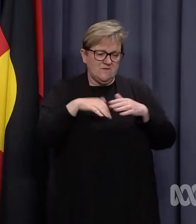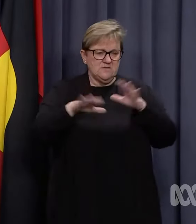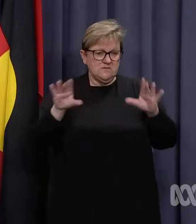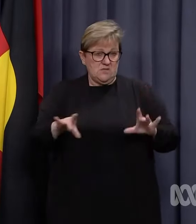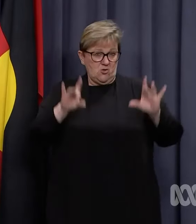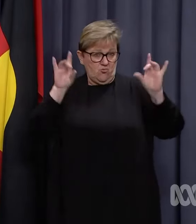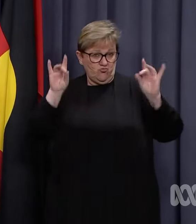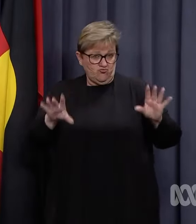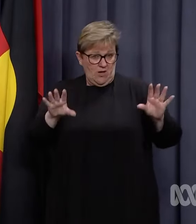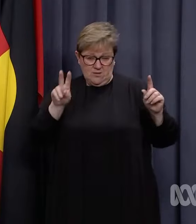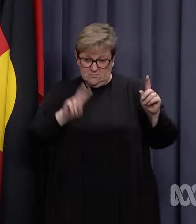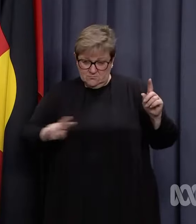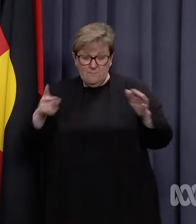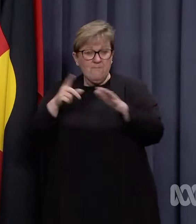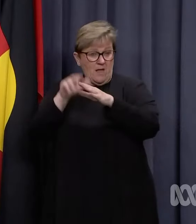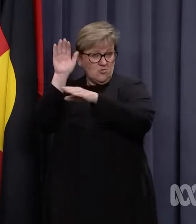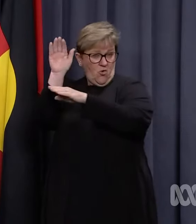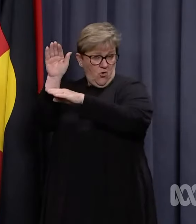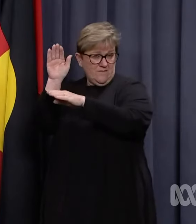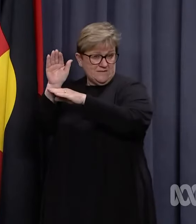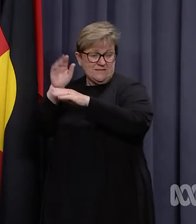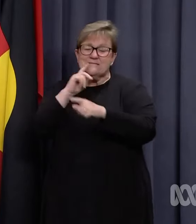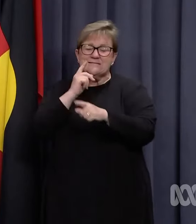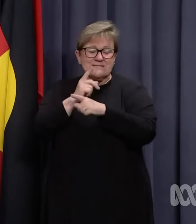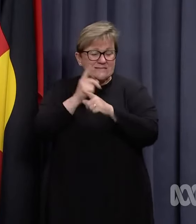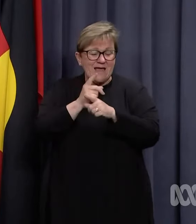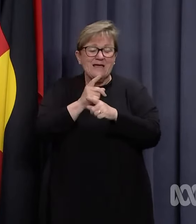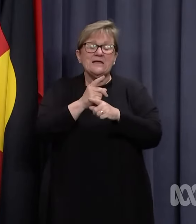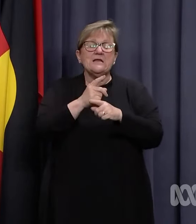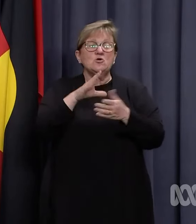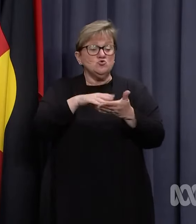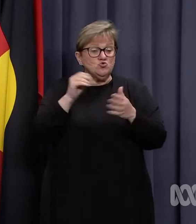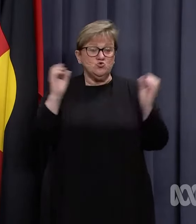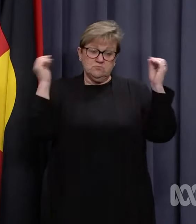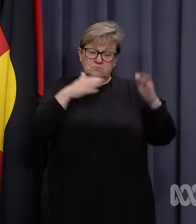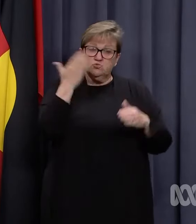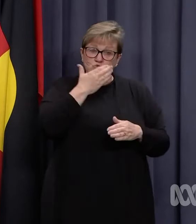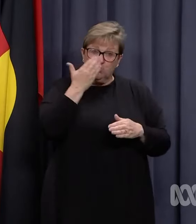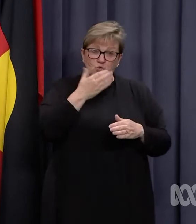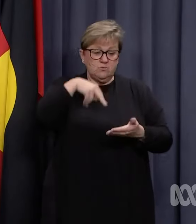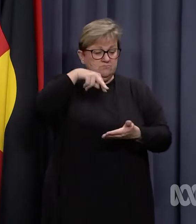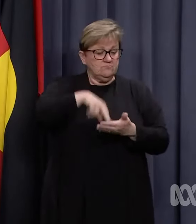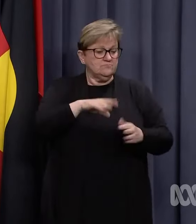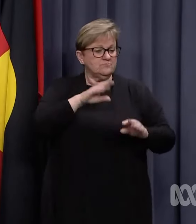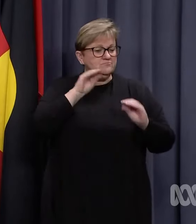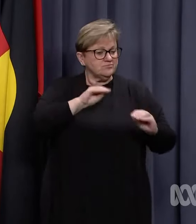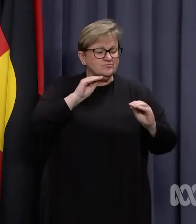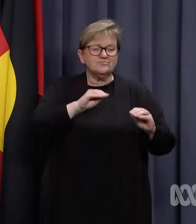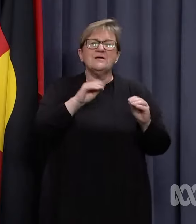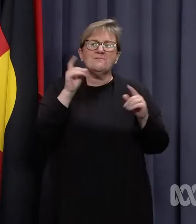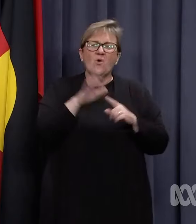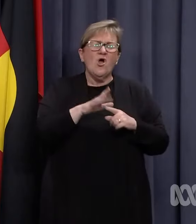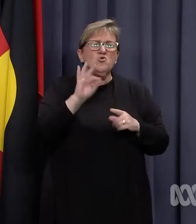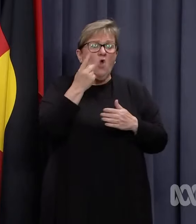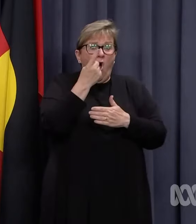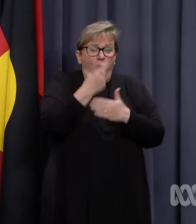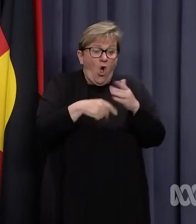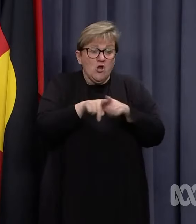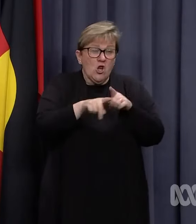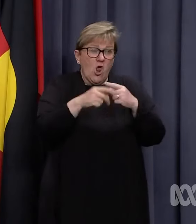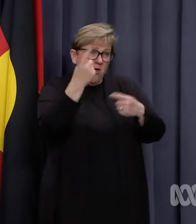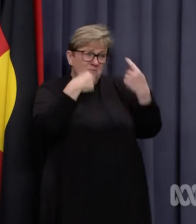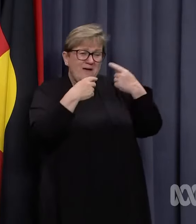Australia and indeed overseas is that face-to-face learning is the most important thing for children, not just because of what they learn,